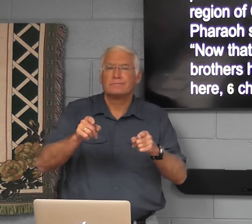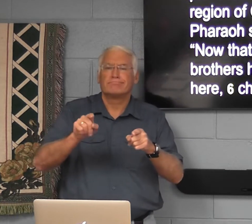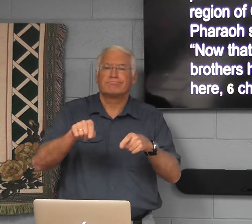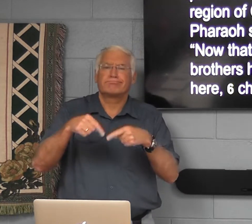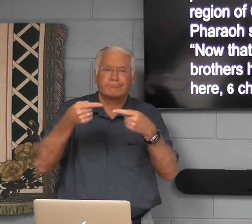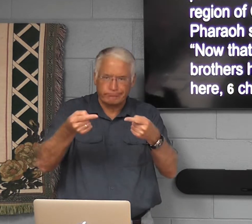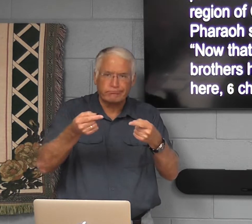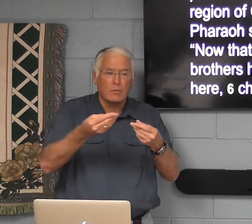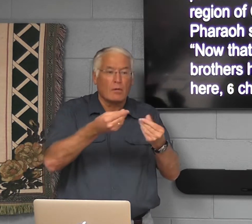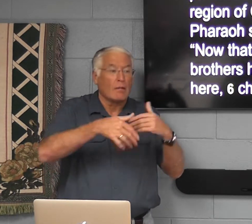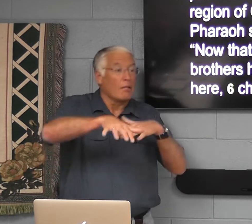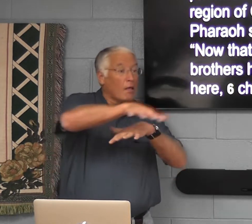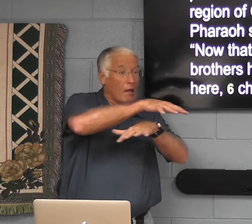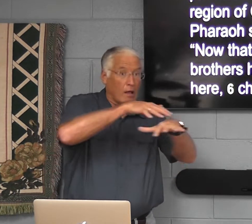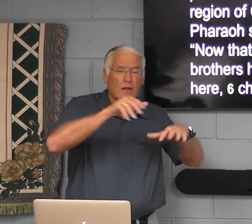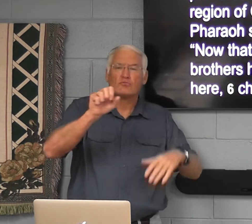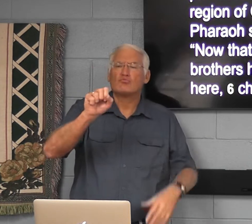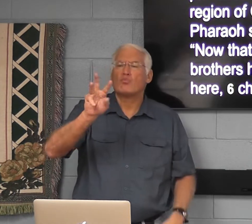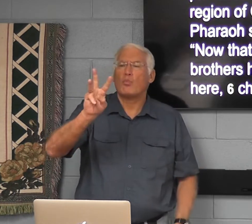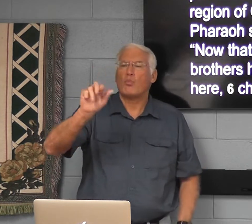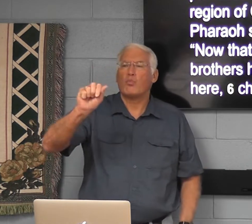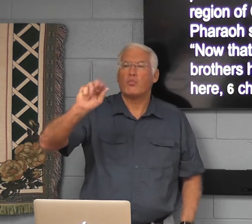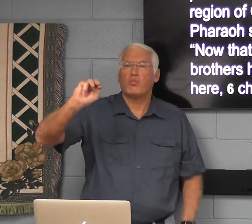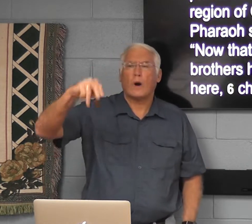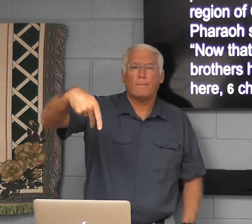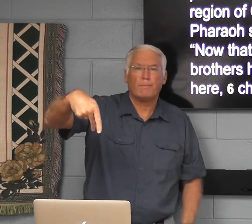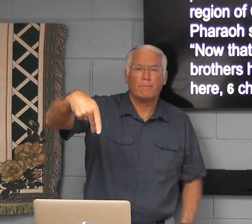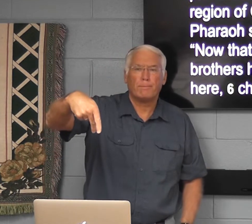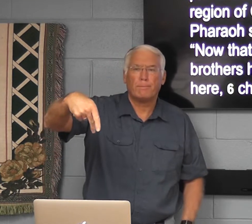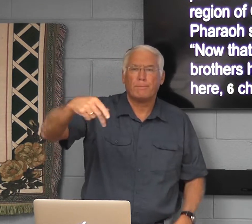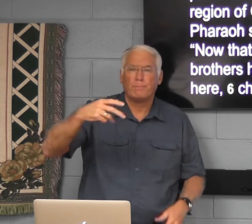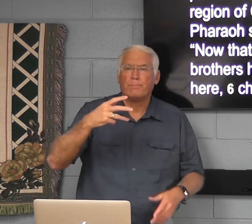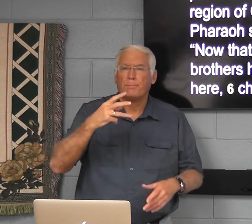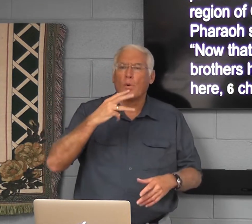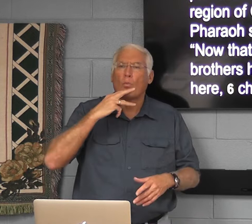might have dried out. But the land was swampy.